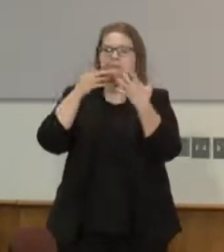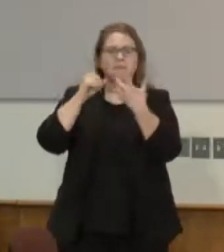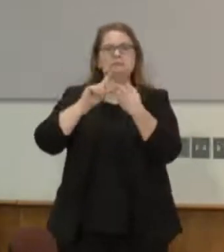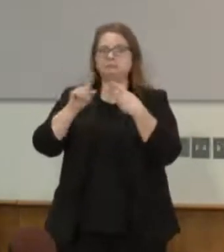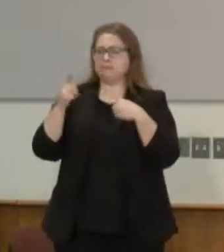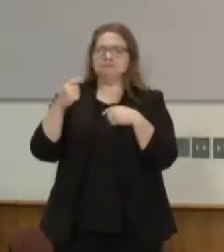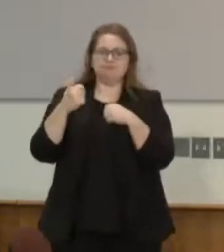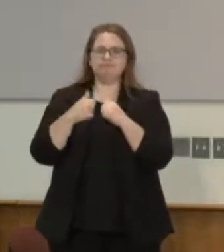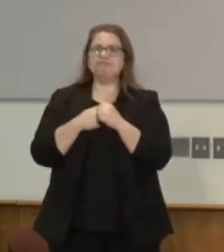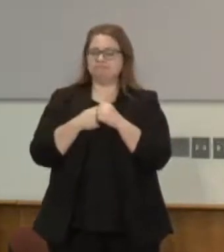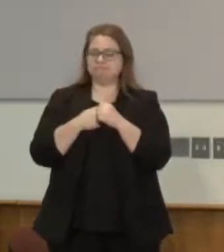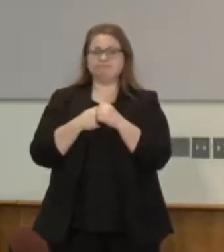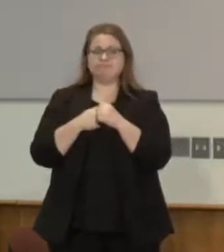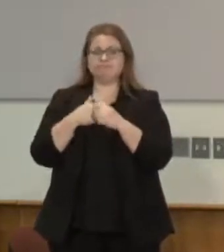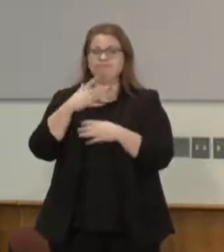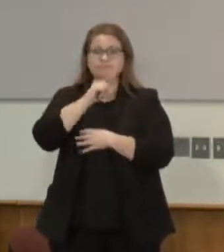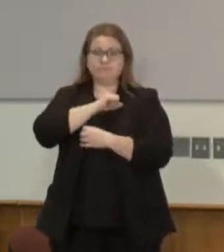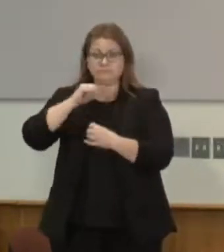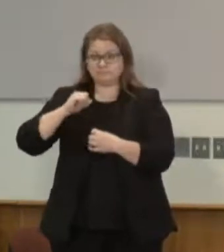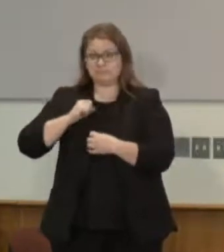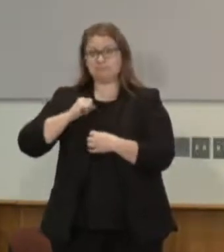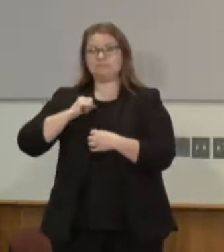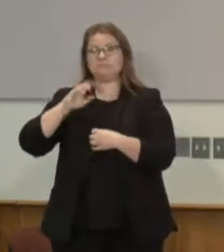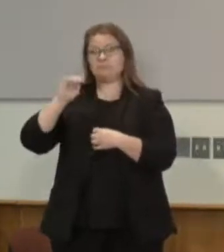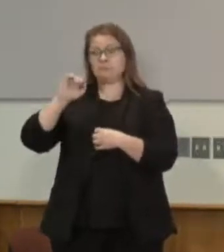Republicans or the Senate majority to